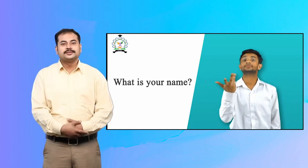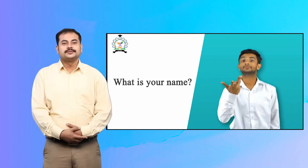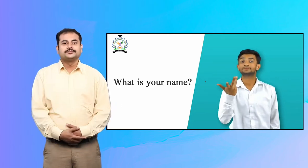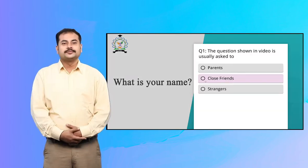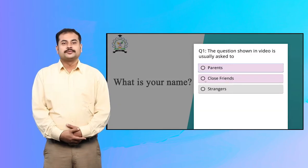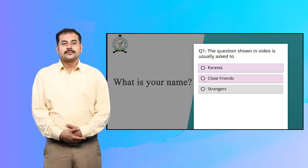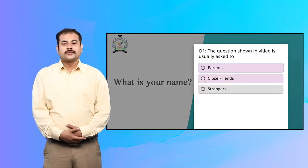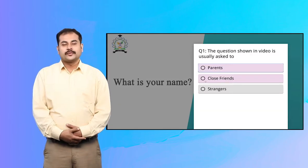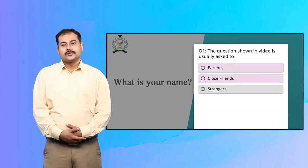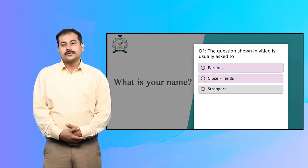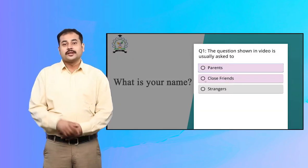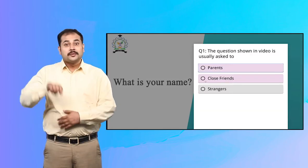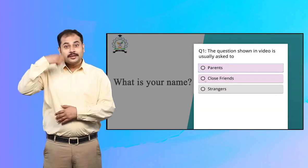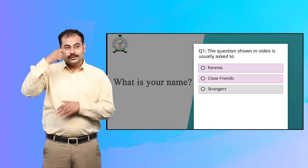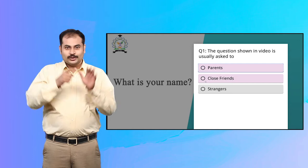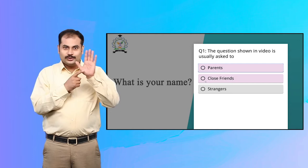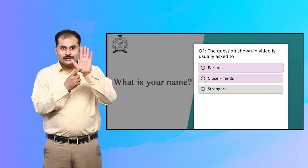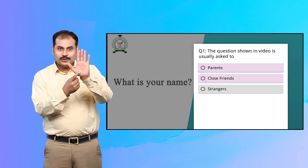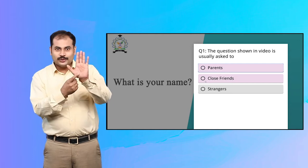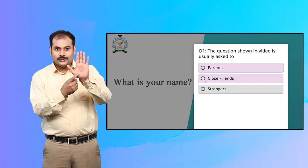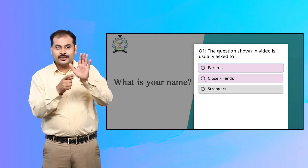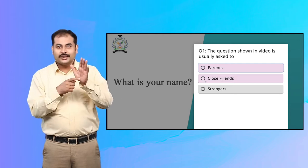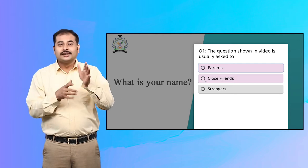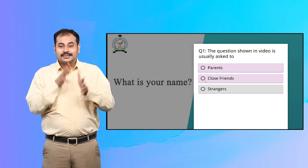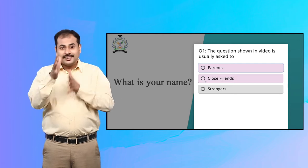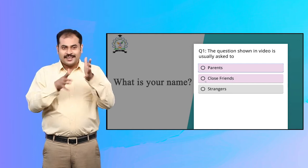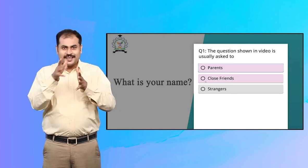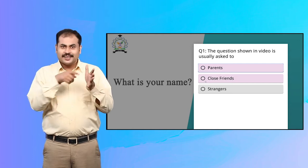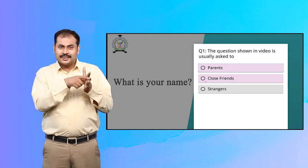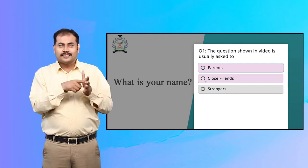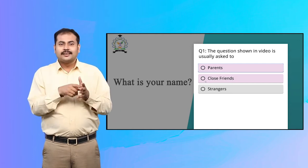The question shown in video is usually asked to.